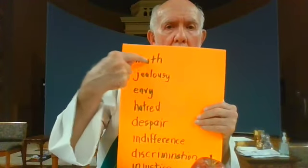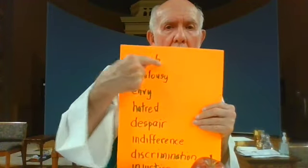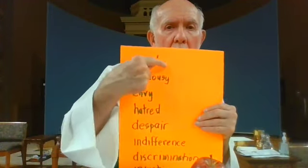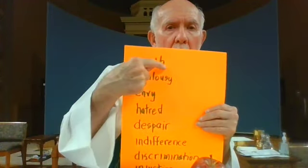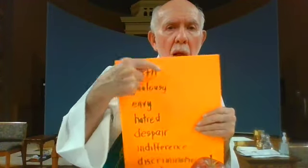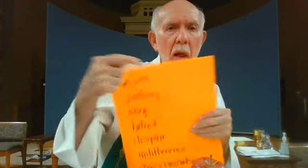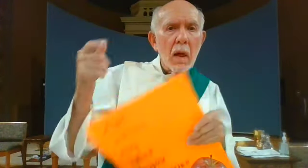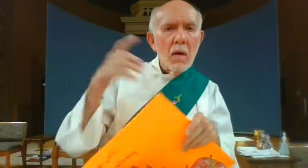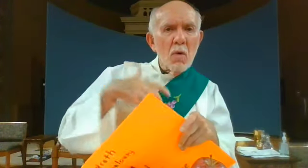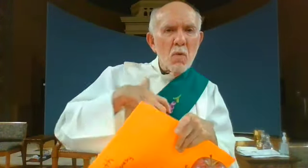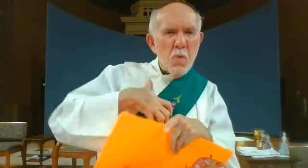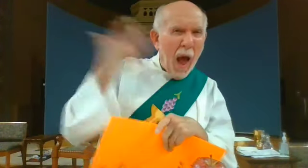wrath